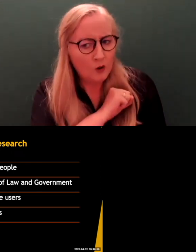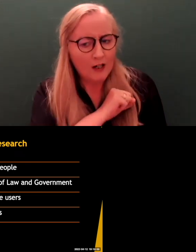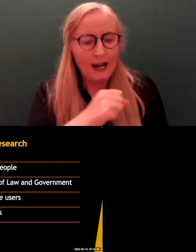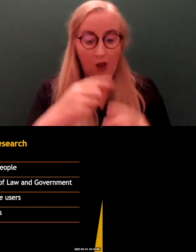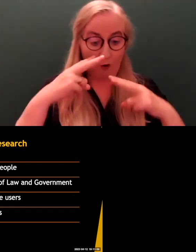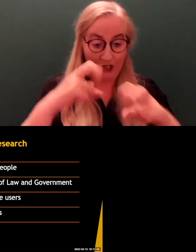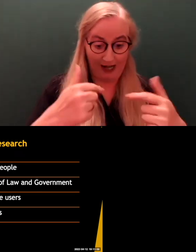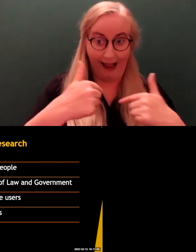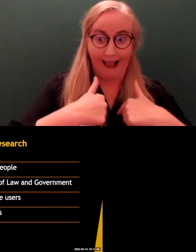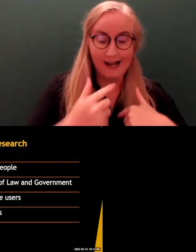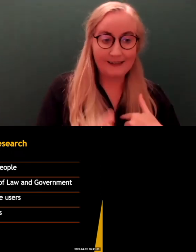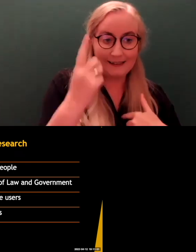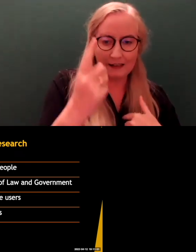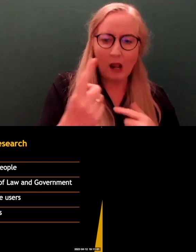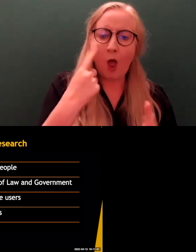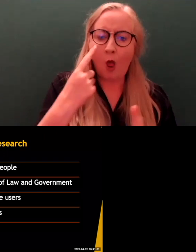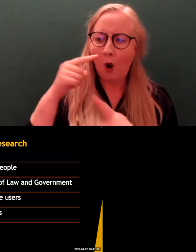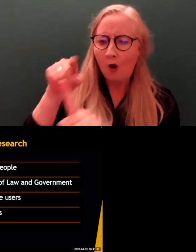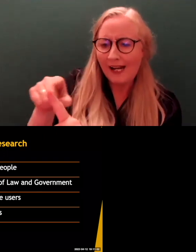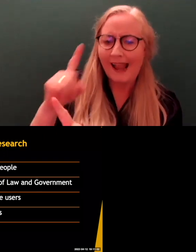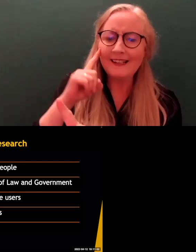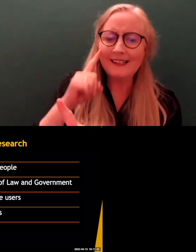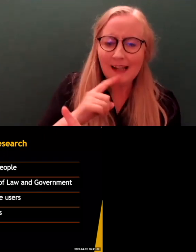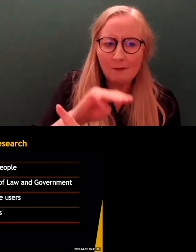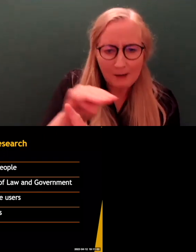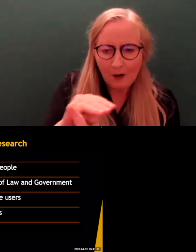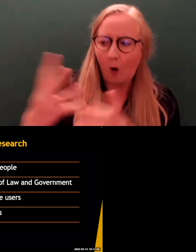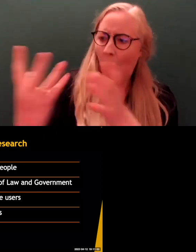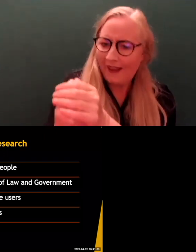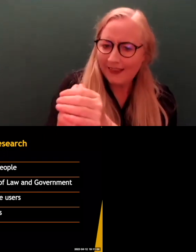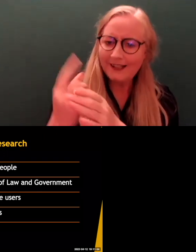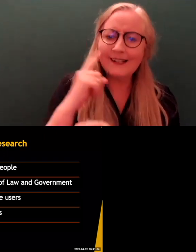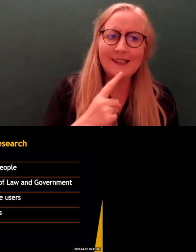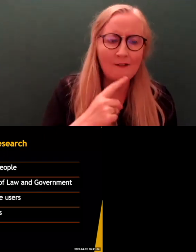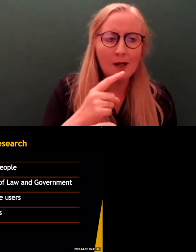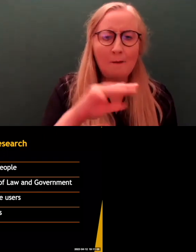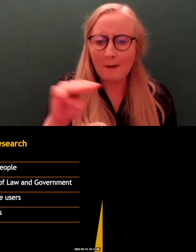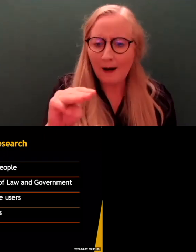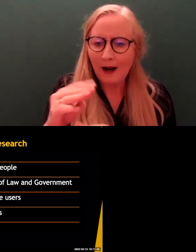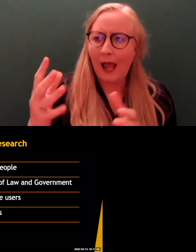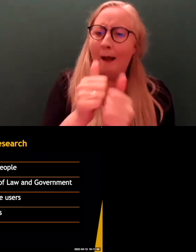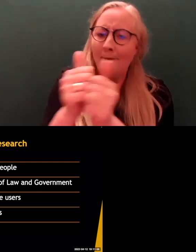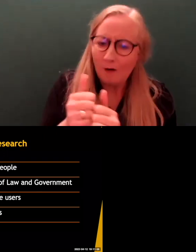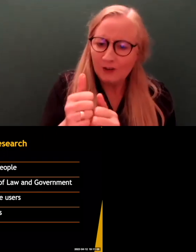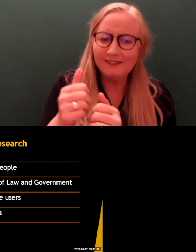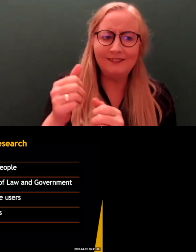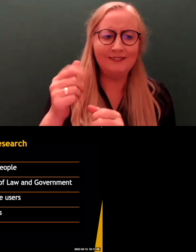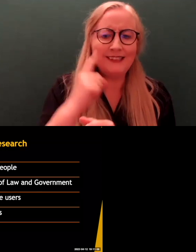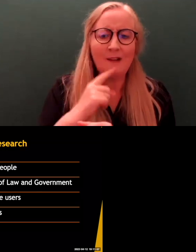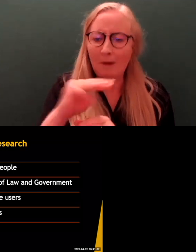looking at Deaf people, with Deaf people, and about Deaf people, that I bring it back to Deaf people. And that's what I'm doing